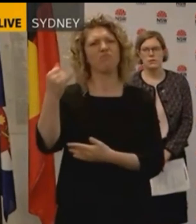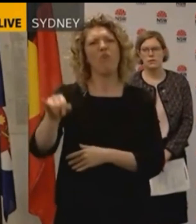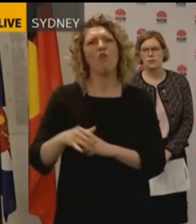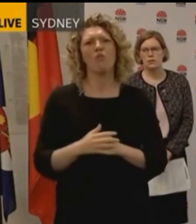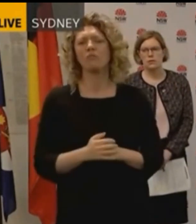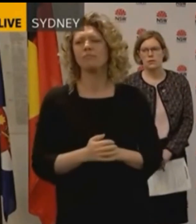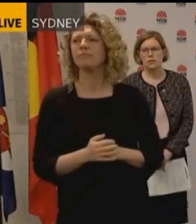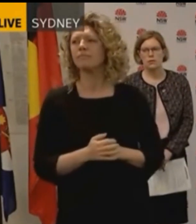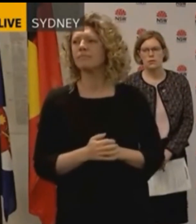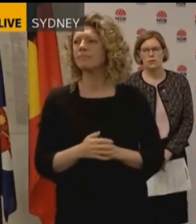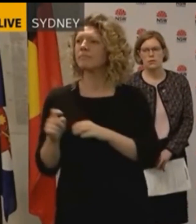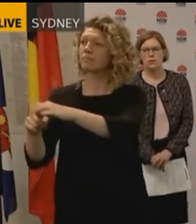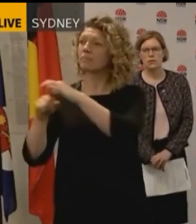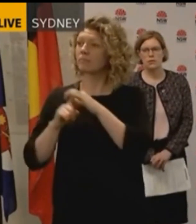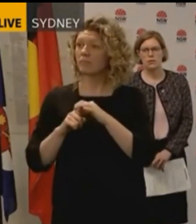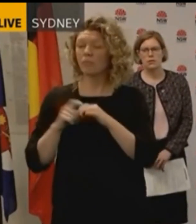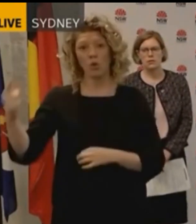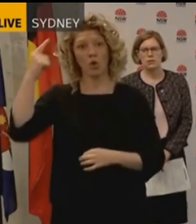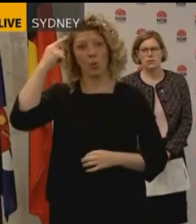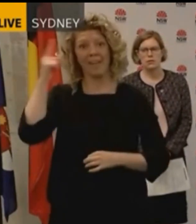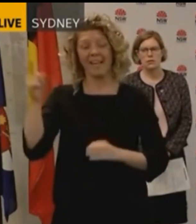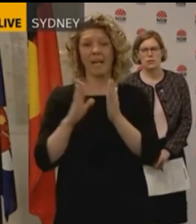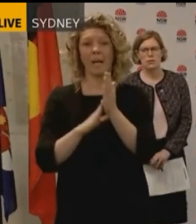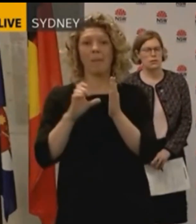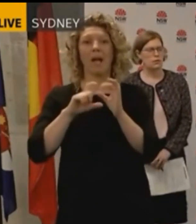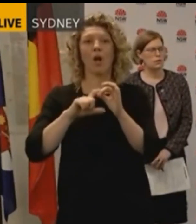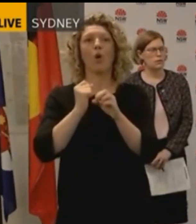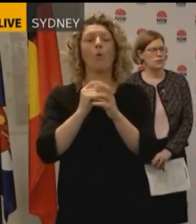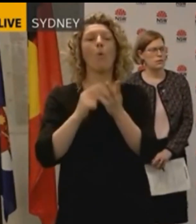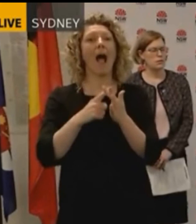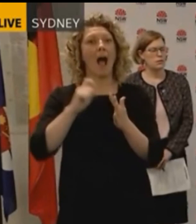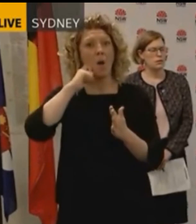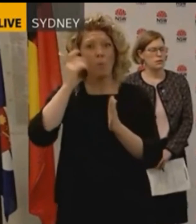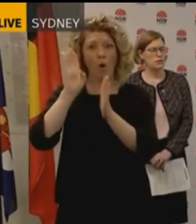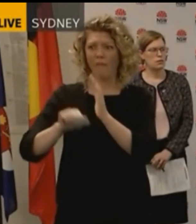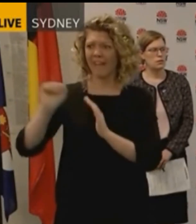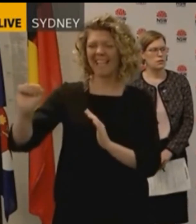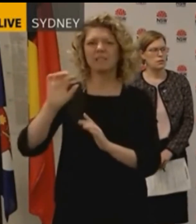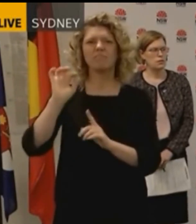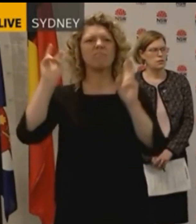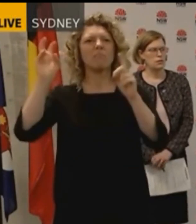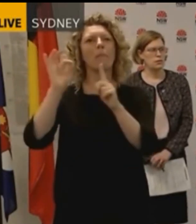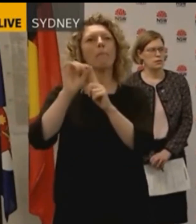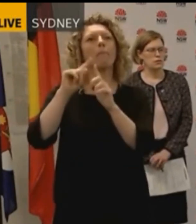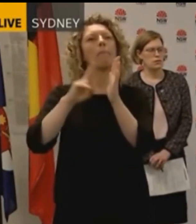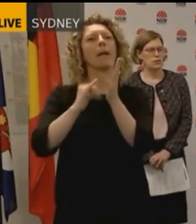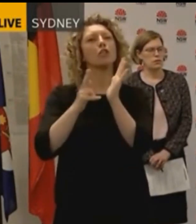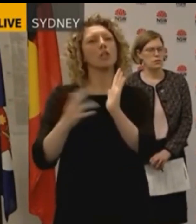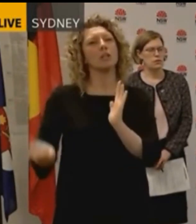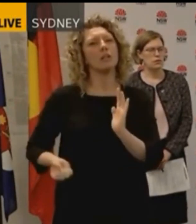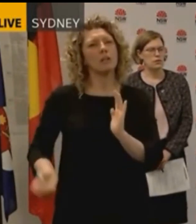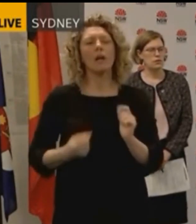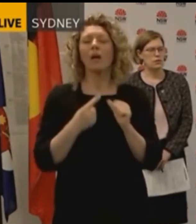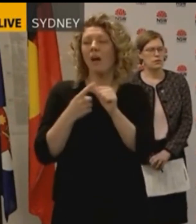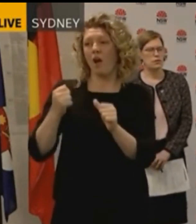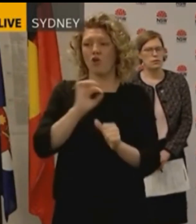the corruption Daryl McGuire has now admitted to, do you expect to be stripped of this parliamentary pension? Oh, look, uh, that's a matter for the various bodies. There's a committee that looks at